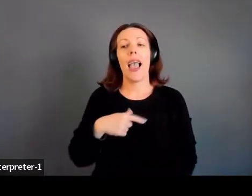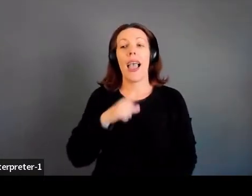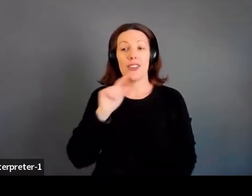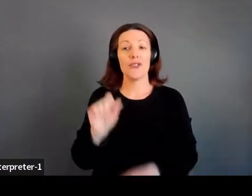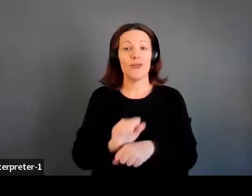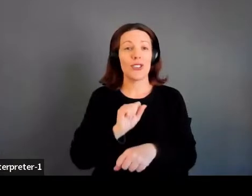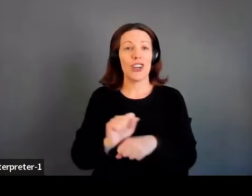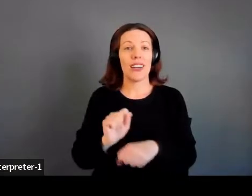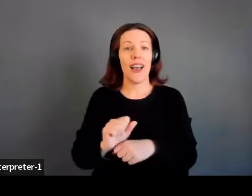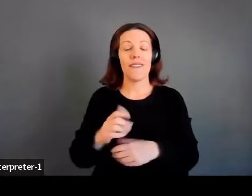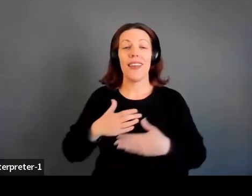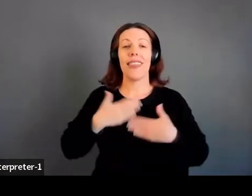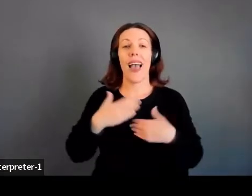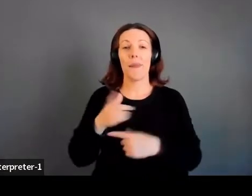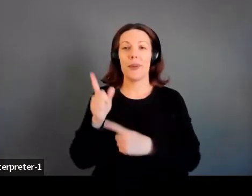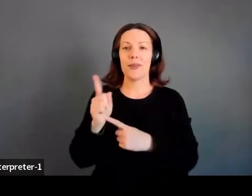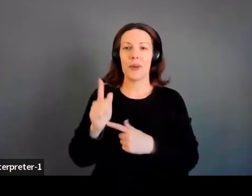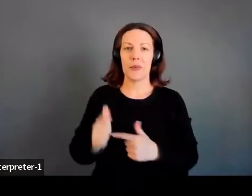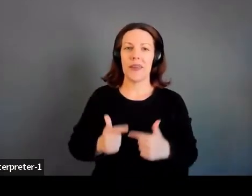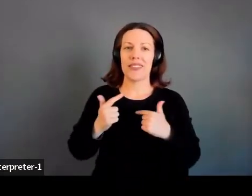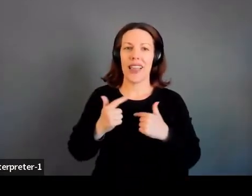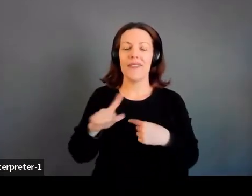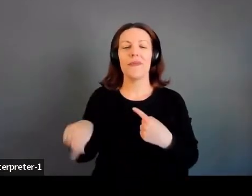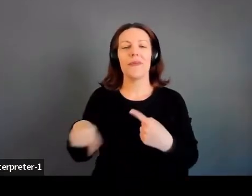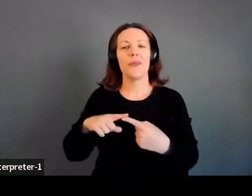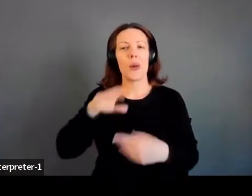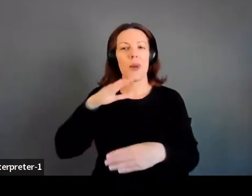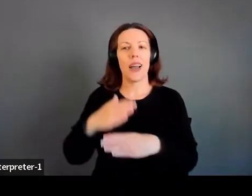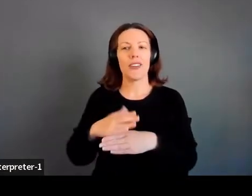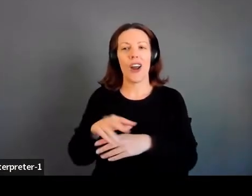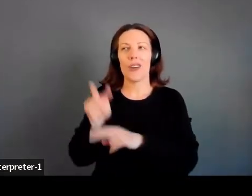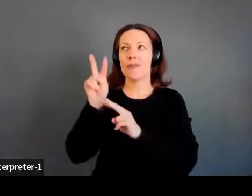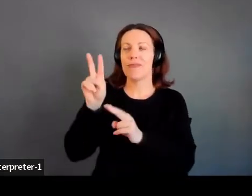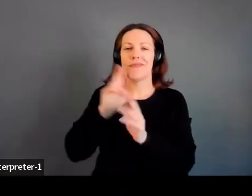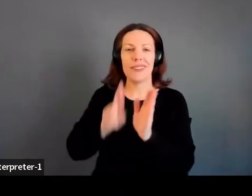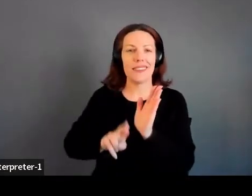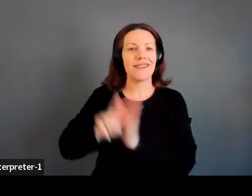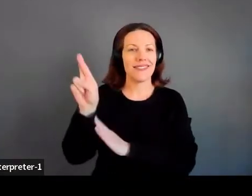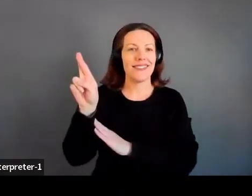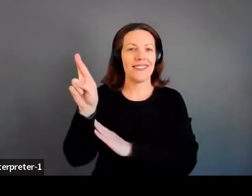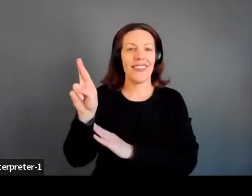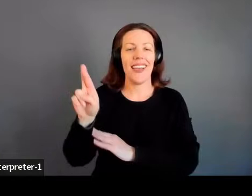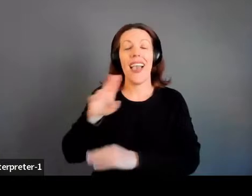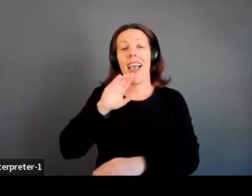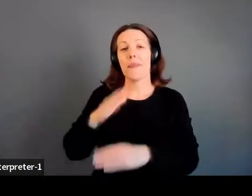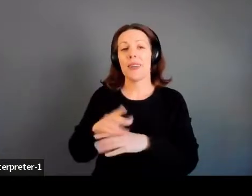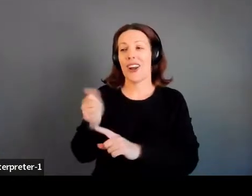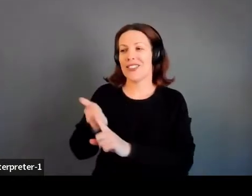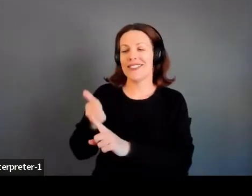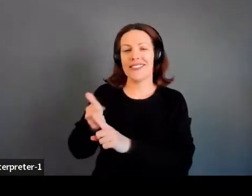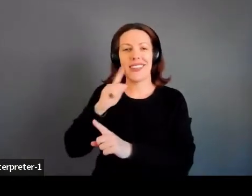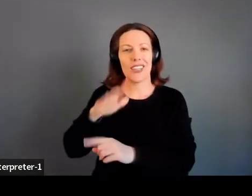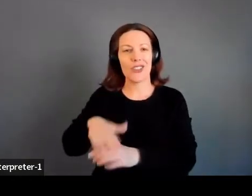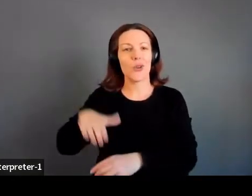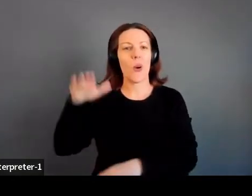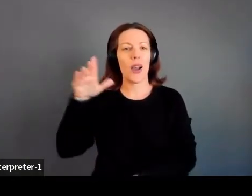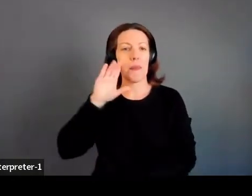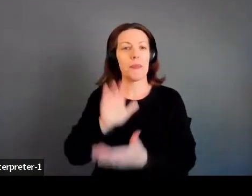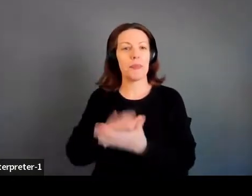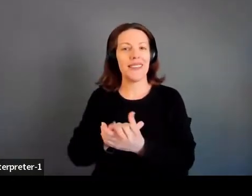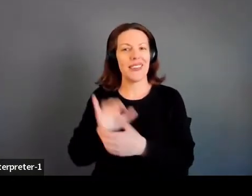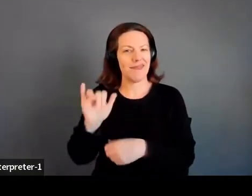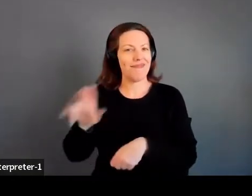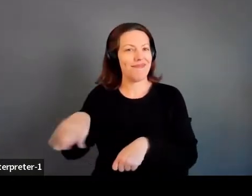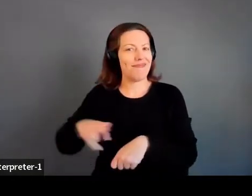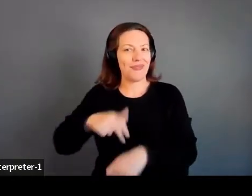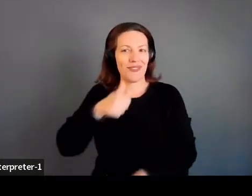enough, the happiest moment of my life was my daughter watching me fly to space. And she is growing up believing that's just